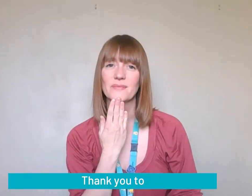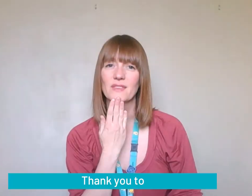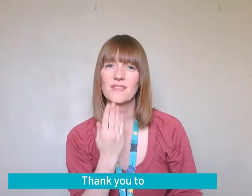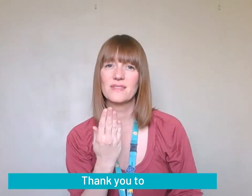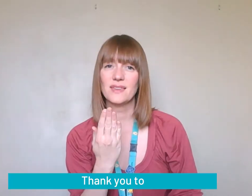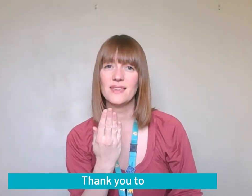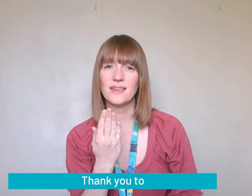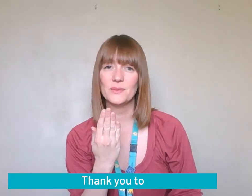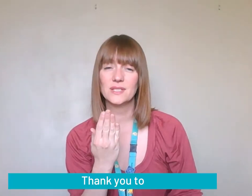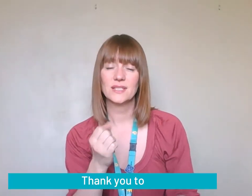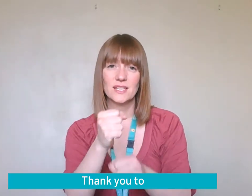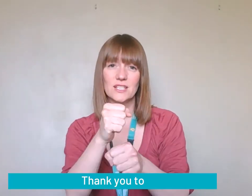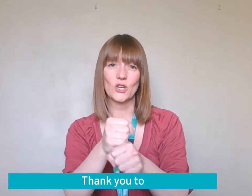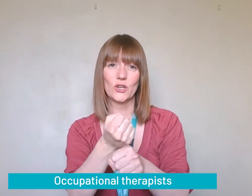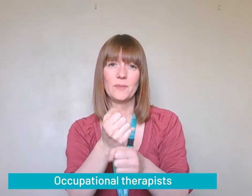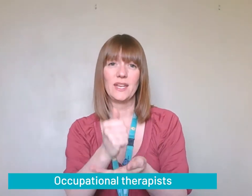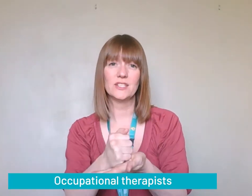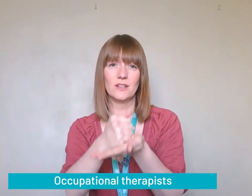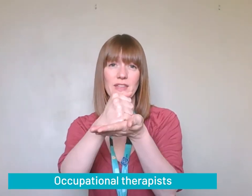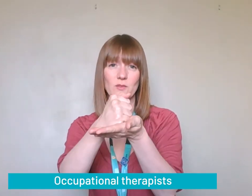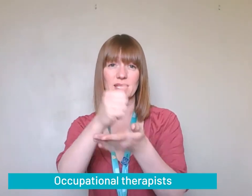Thank you to occupational therapists.